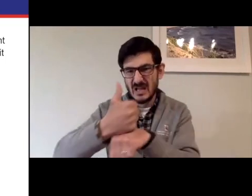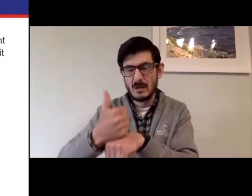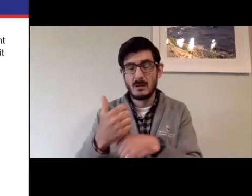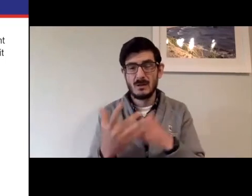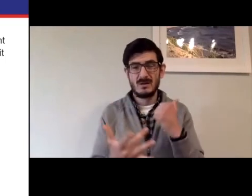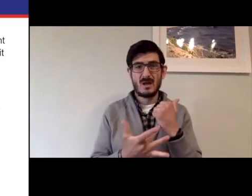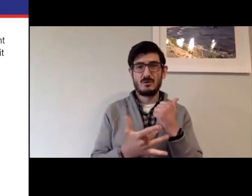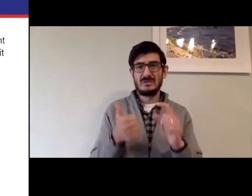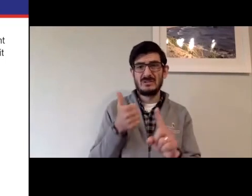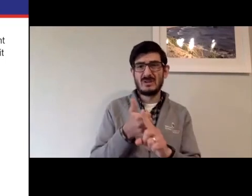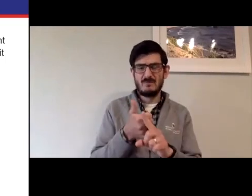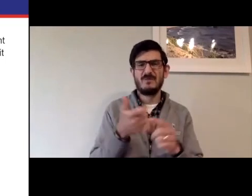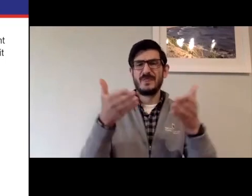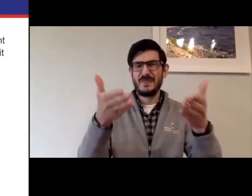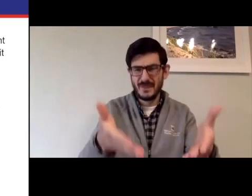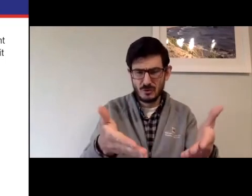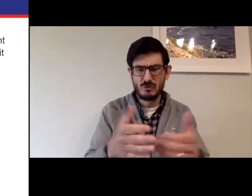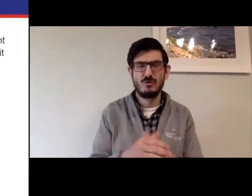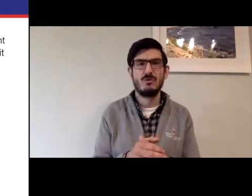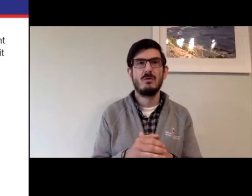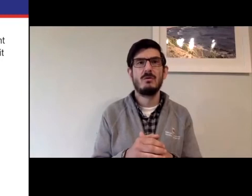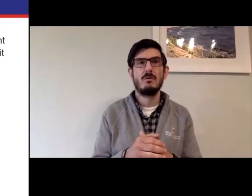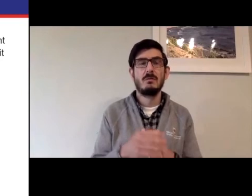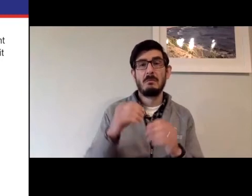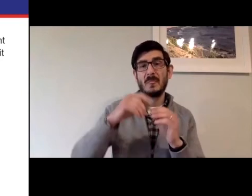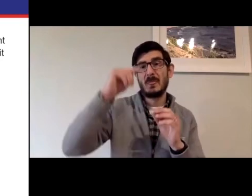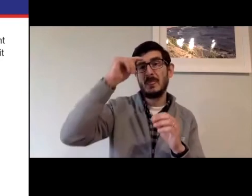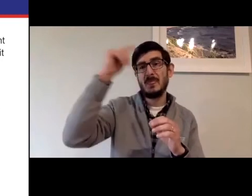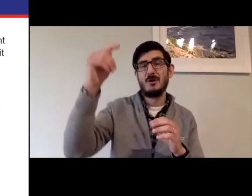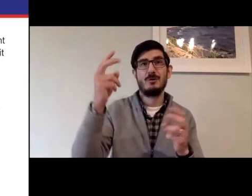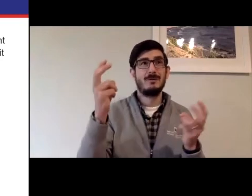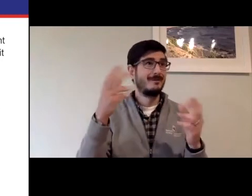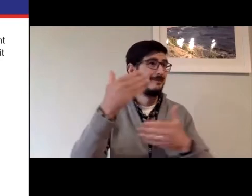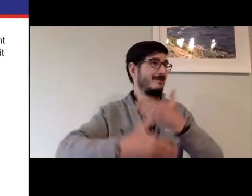The rules, as mentioned, have been established. The technology itself is there.